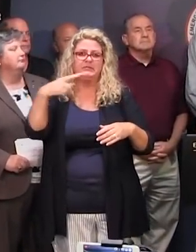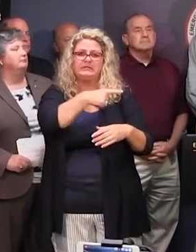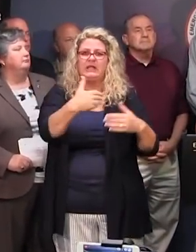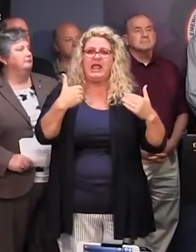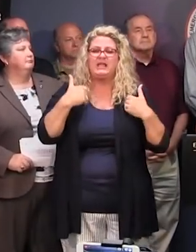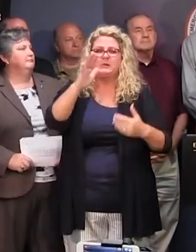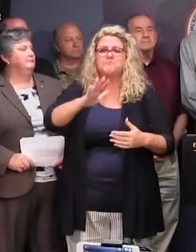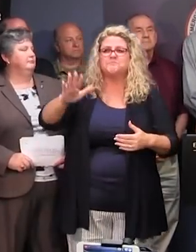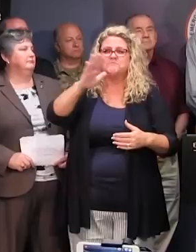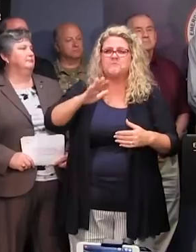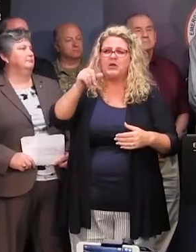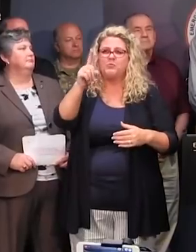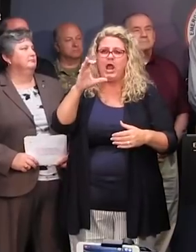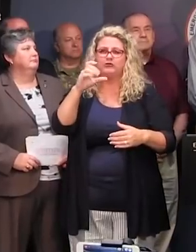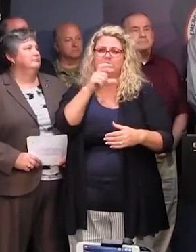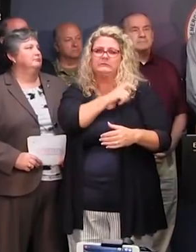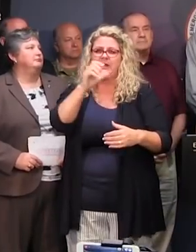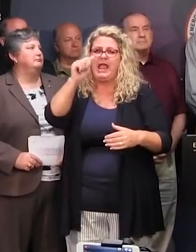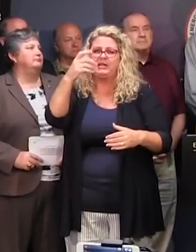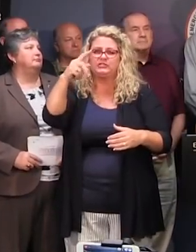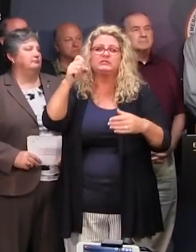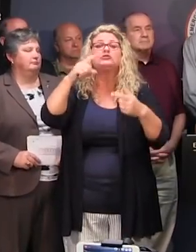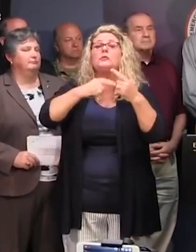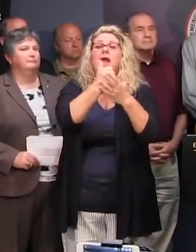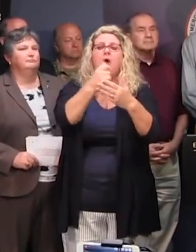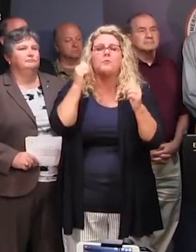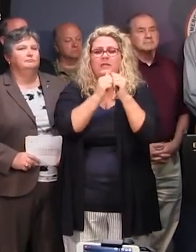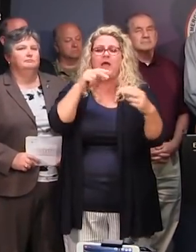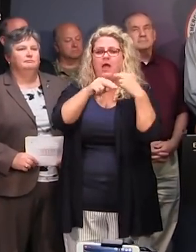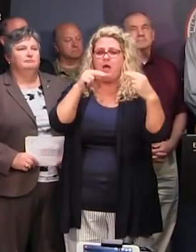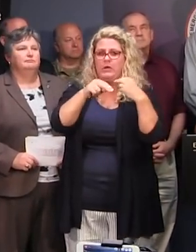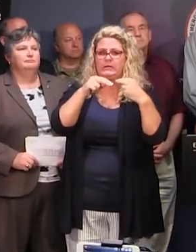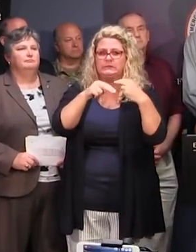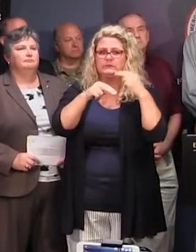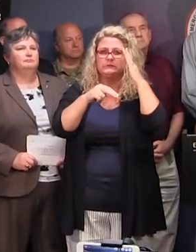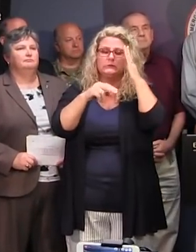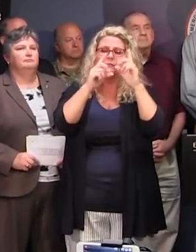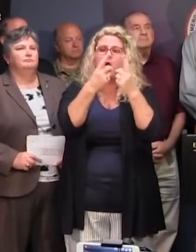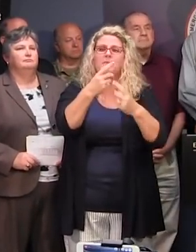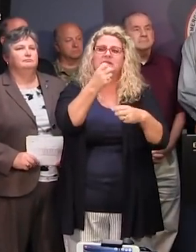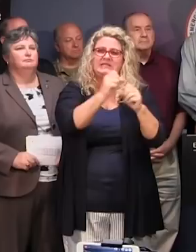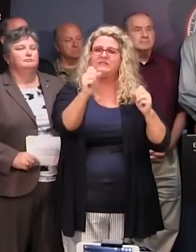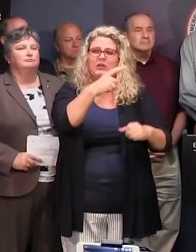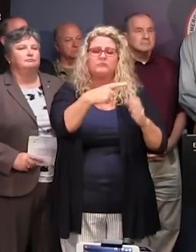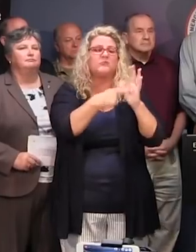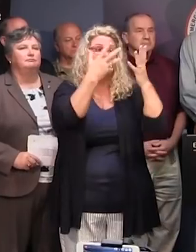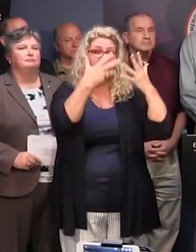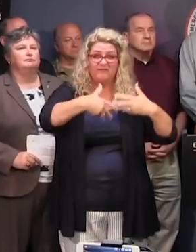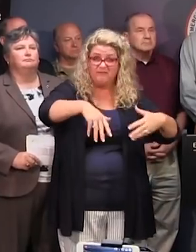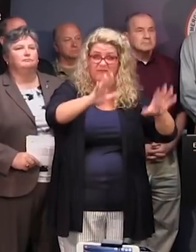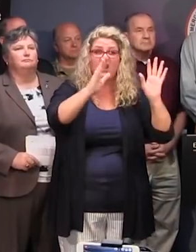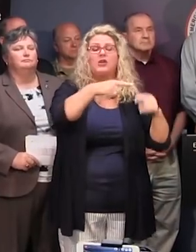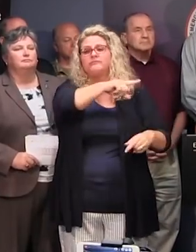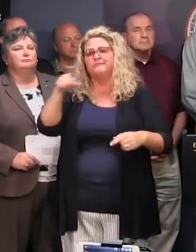has about 100 agents out right now working the lane reversals with the Department of Public Safety. Once that is completed, we will shift to